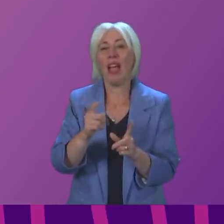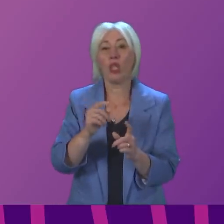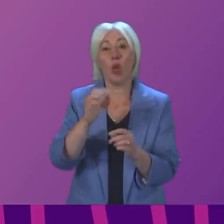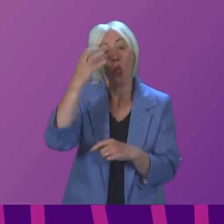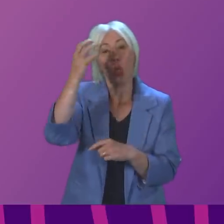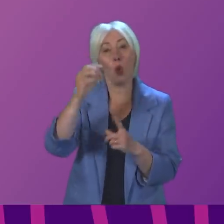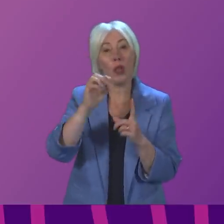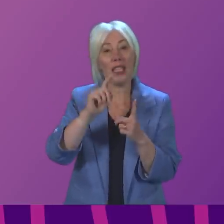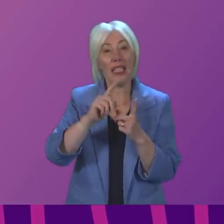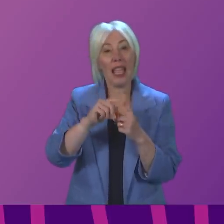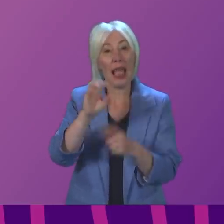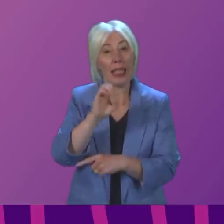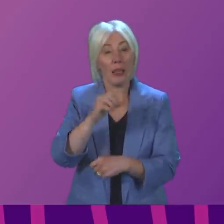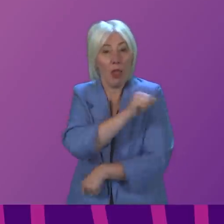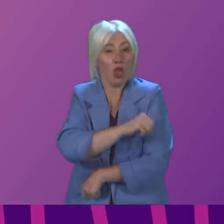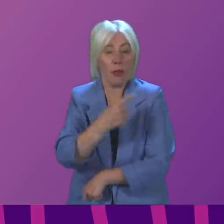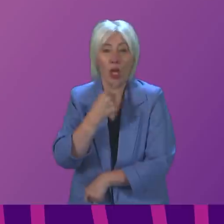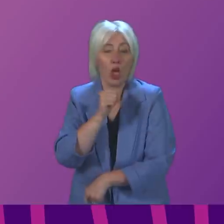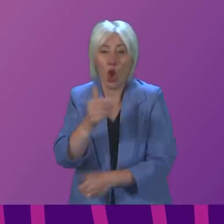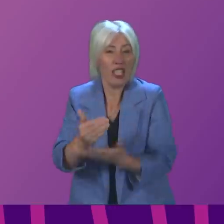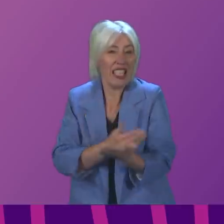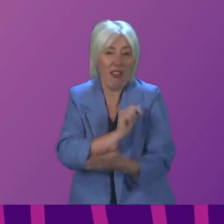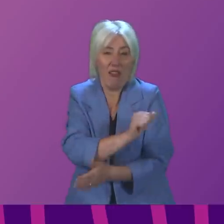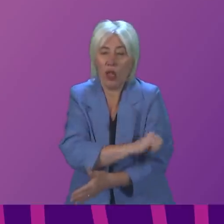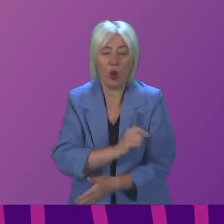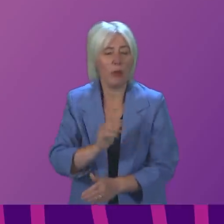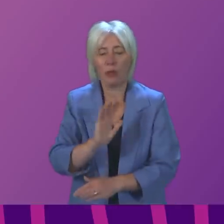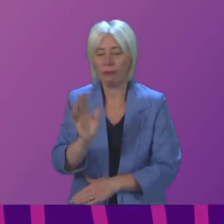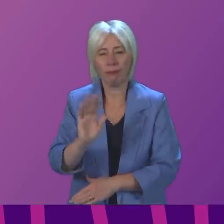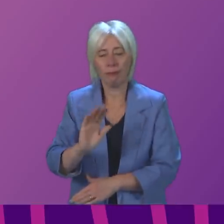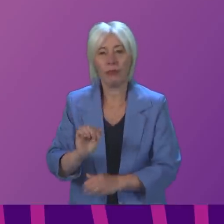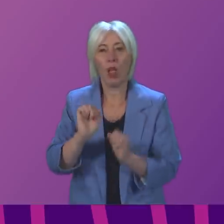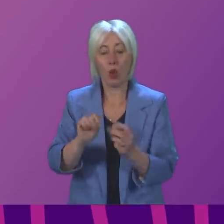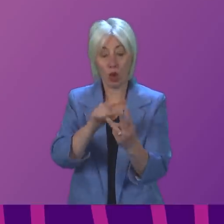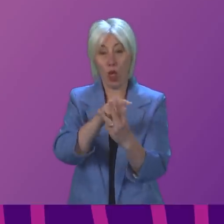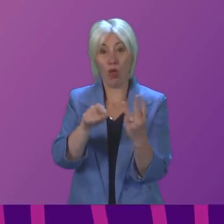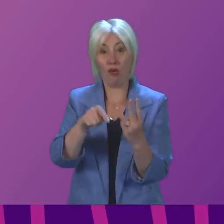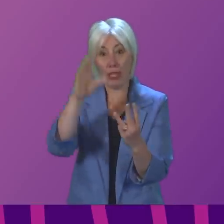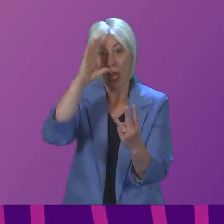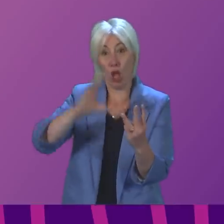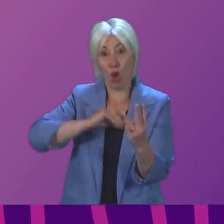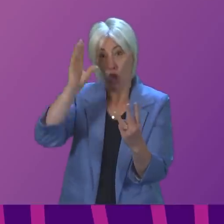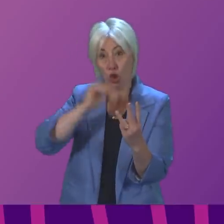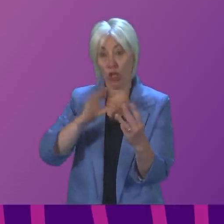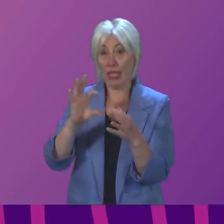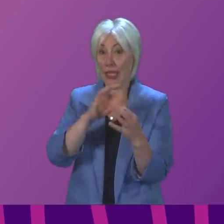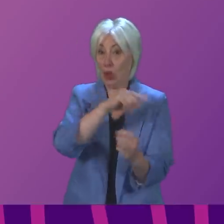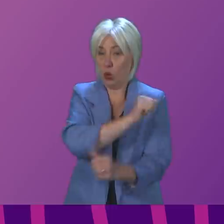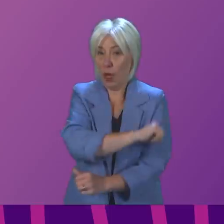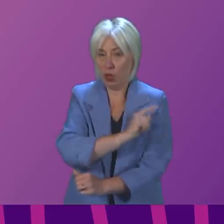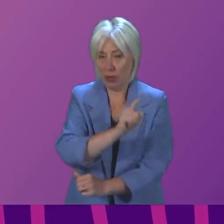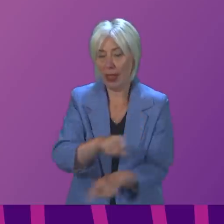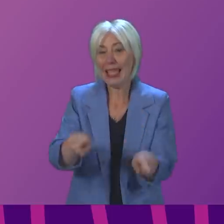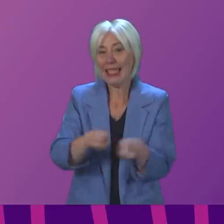Queen Elizabeth is somehow an unsafe hospital. There were those three alerts in relation to the Queen Elizabeth. In the same